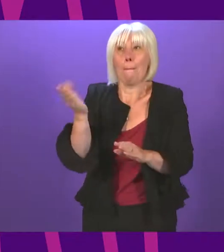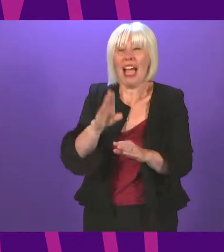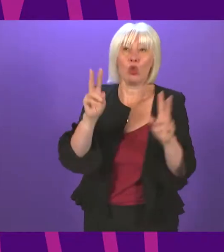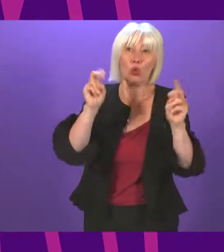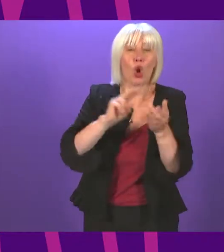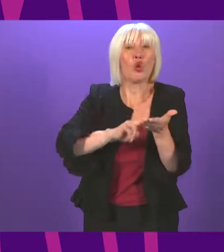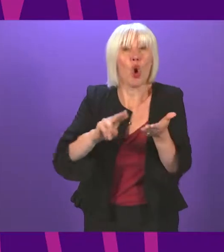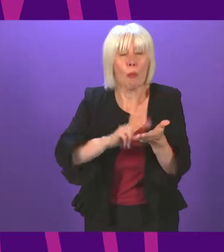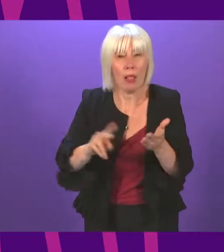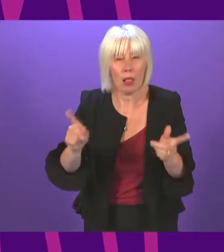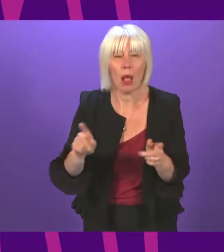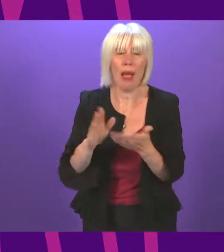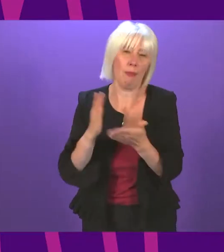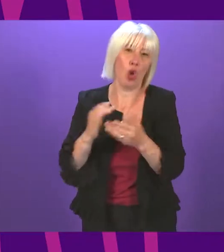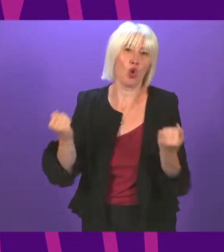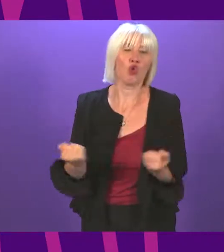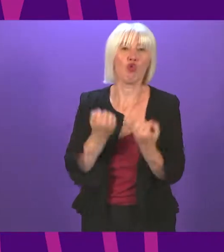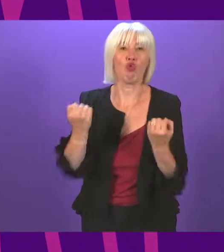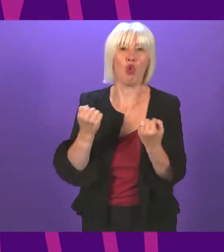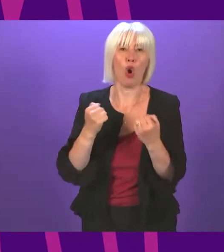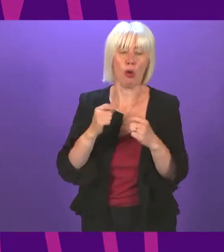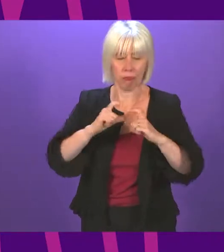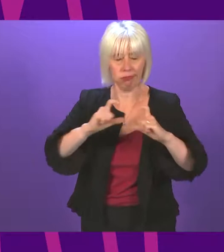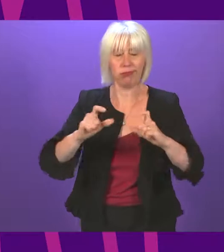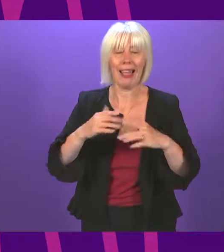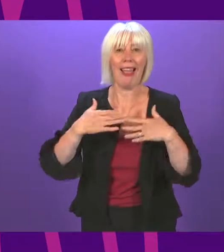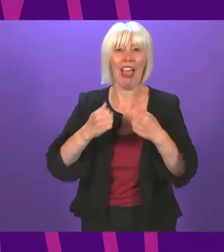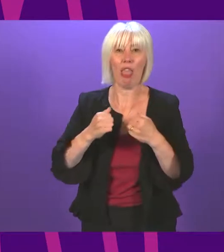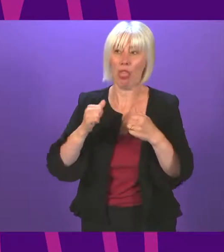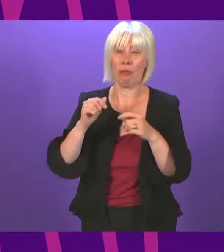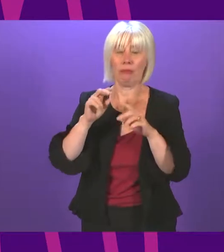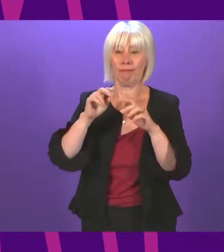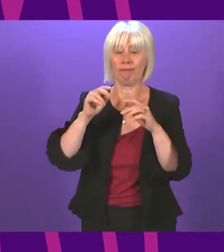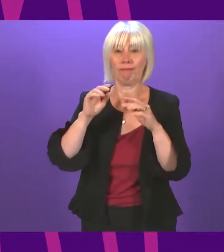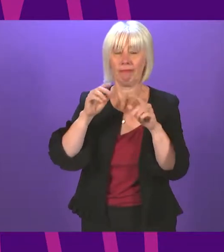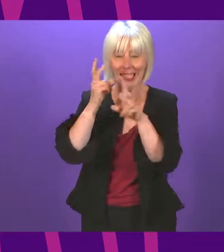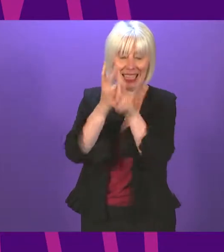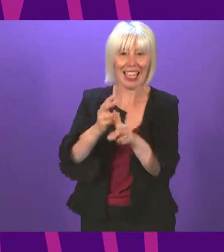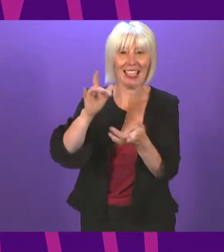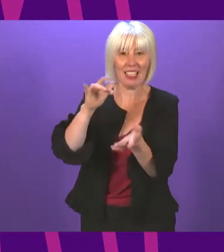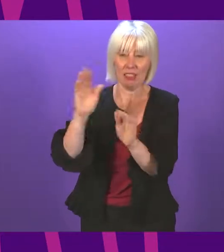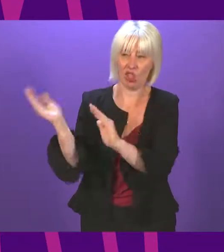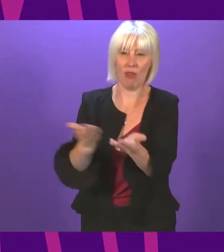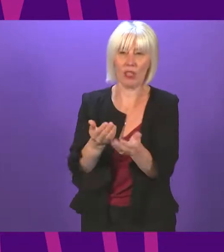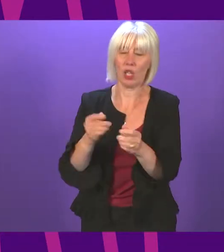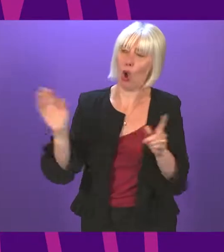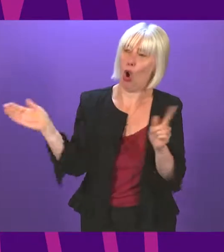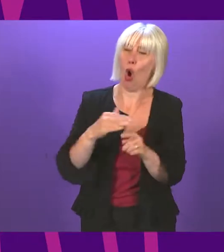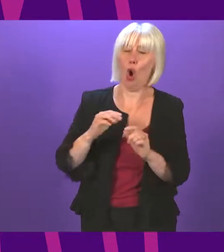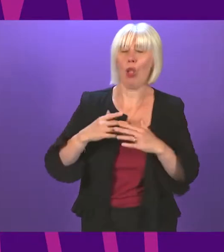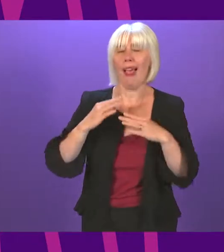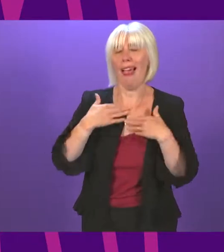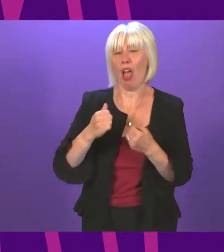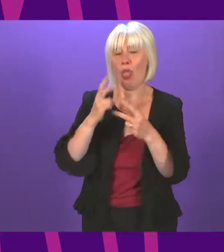without a strong and sustainable health and care sector. Throughout the pandemic, our National Health Service and Care Services have worked